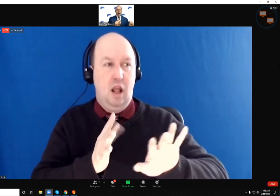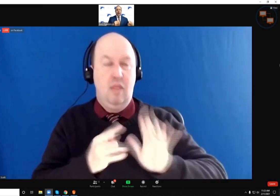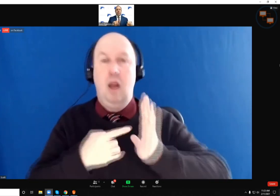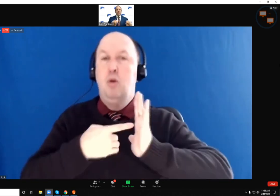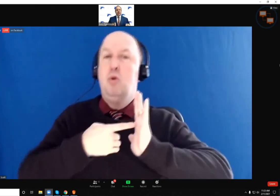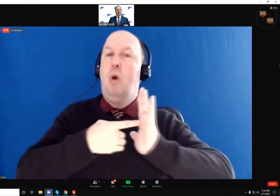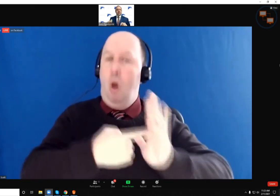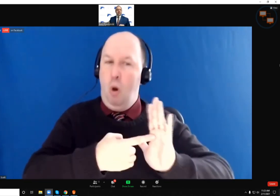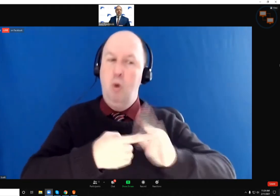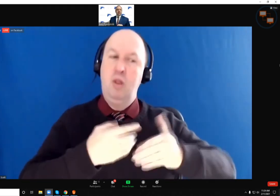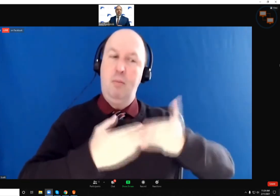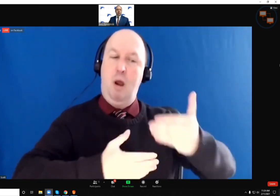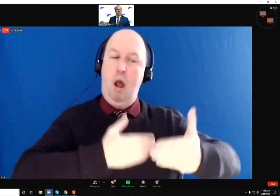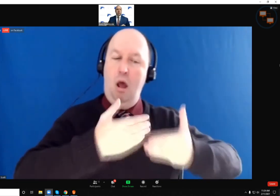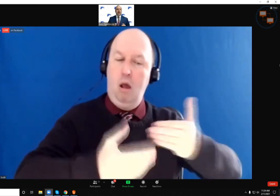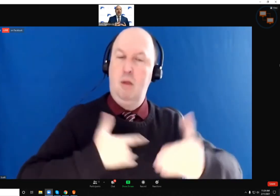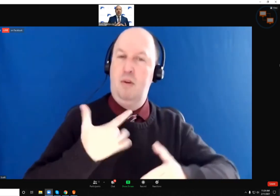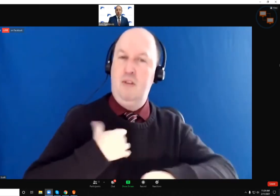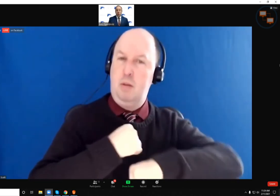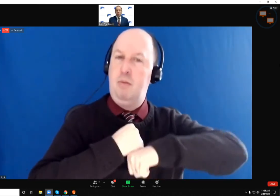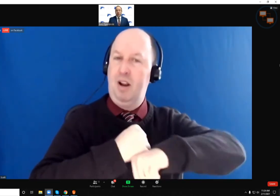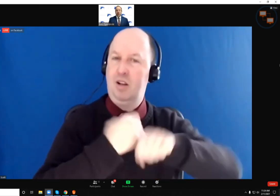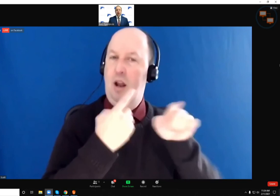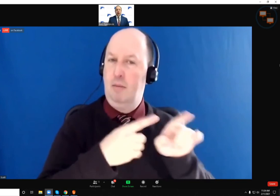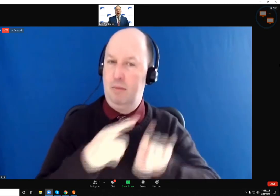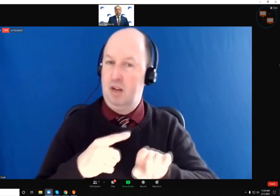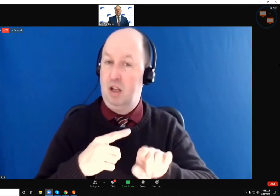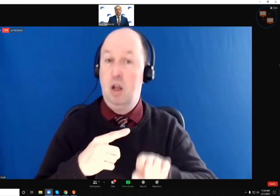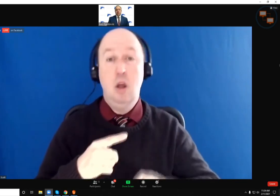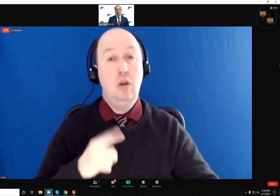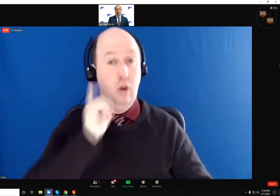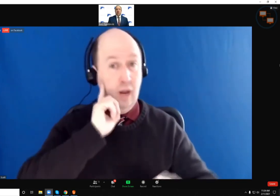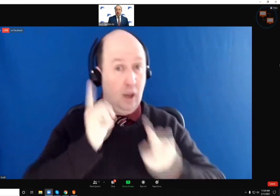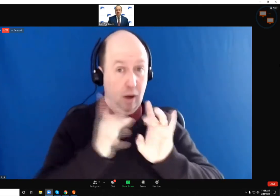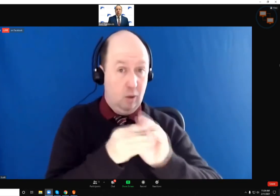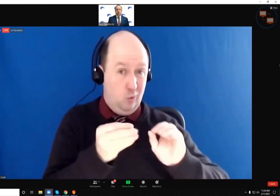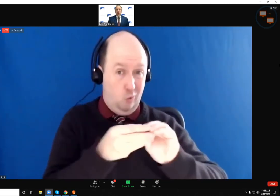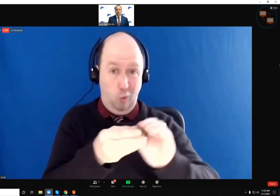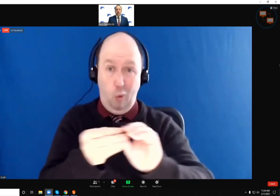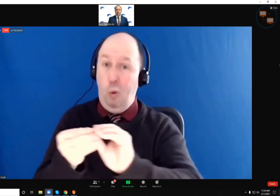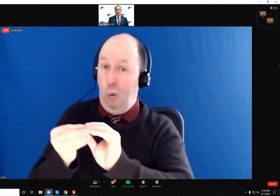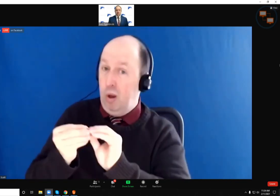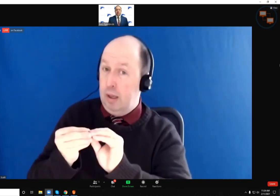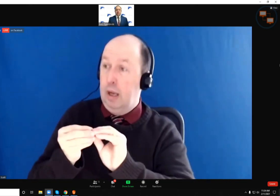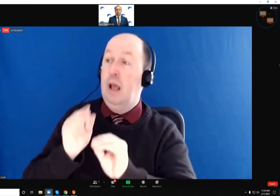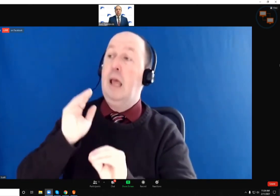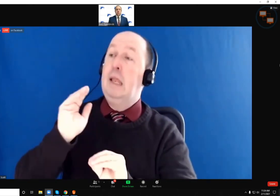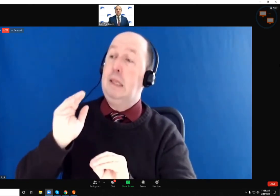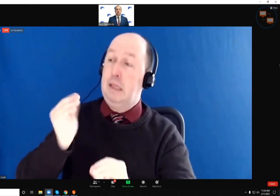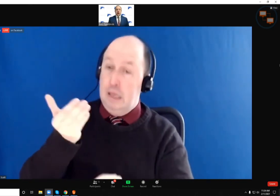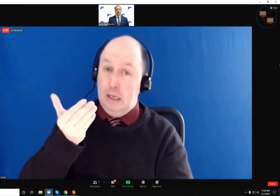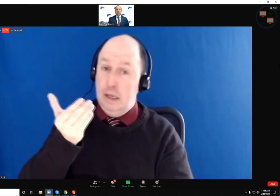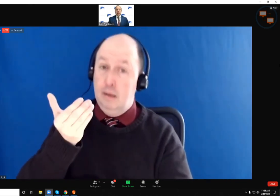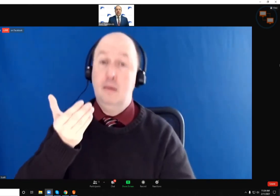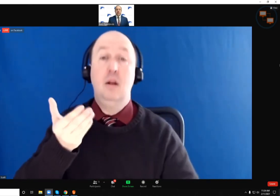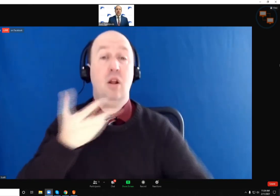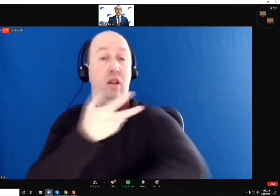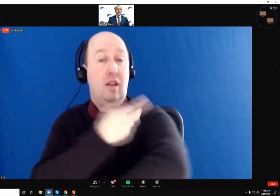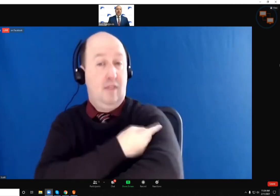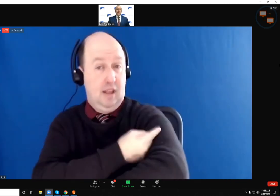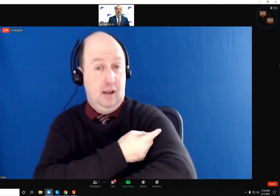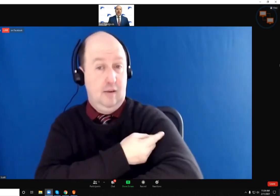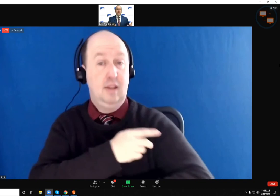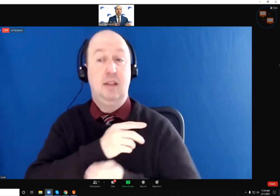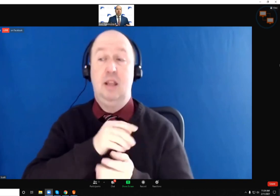and the protections inside of the community. So anecdotally, I would suggest that, yeah, it's having some influence on the cases,